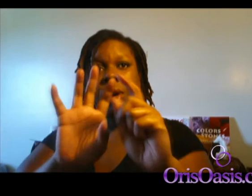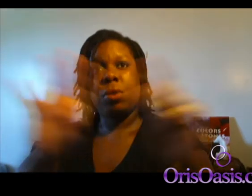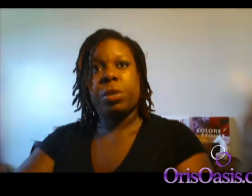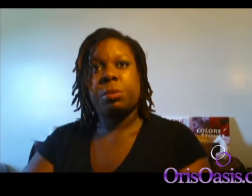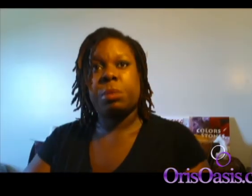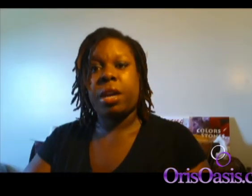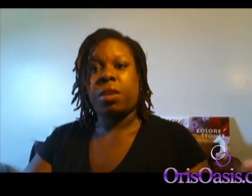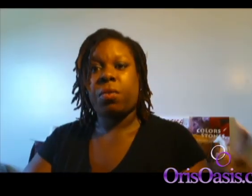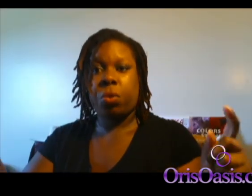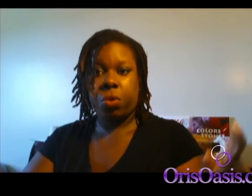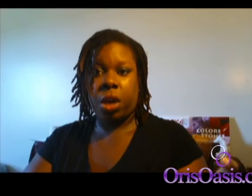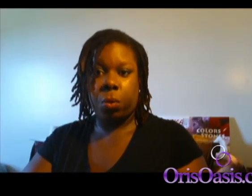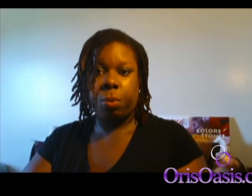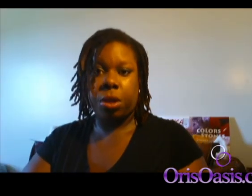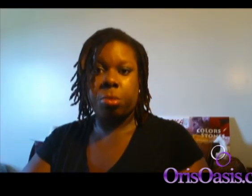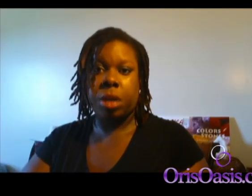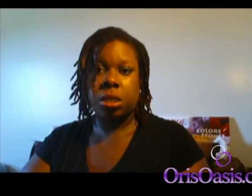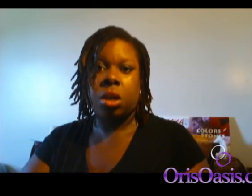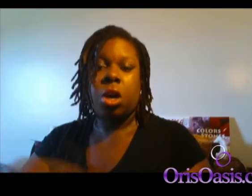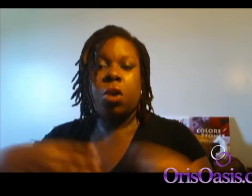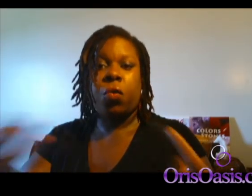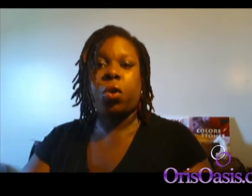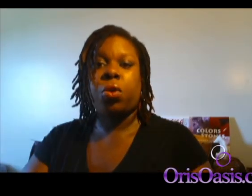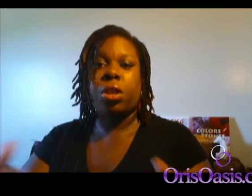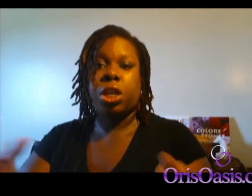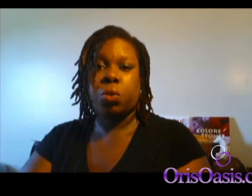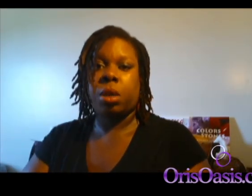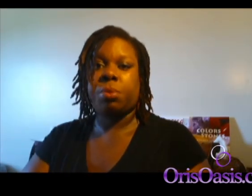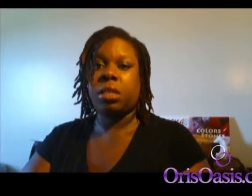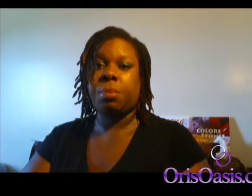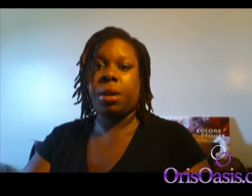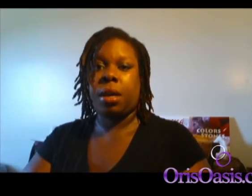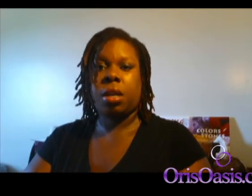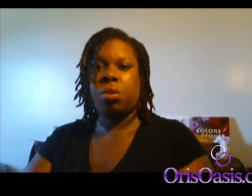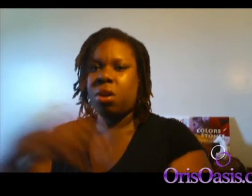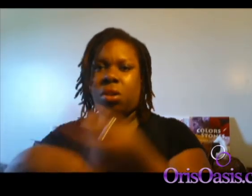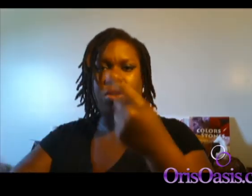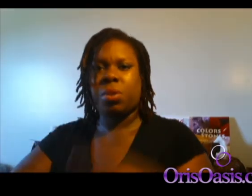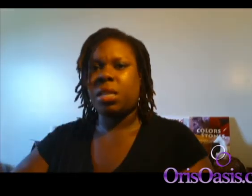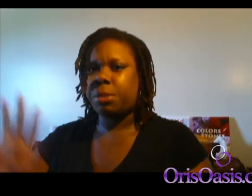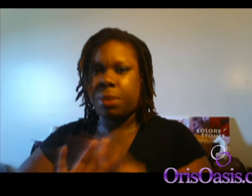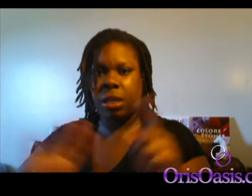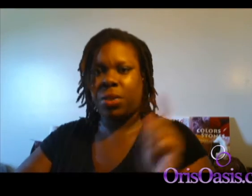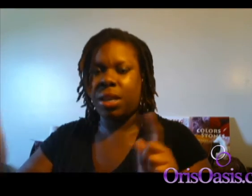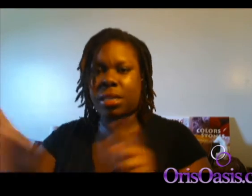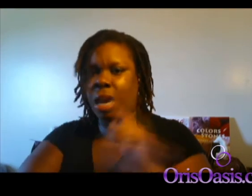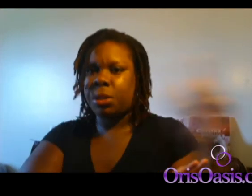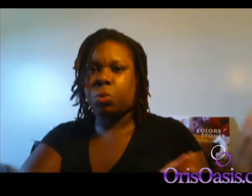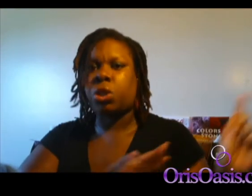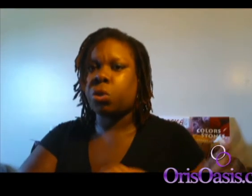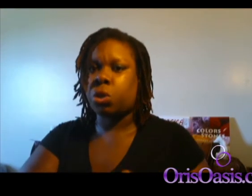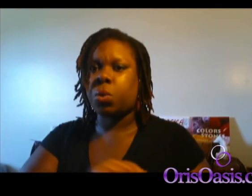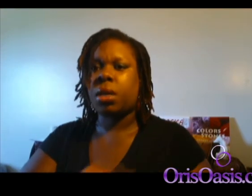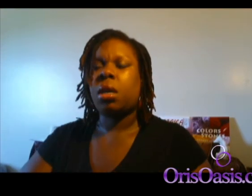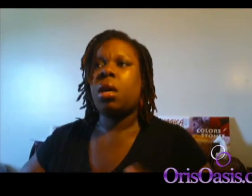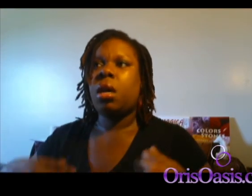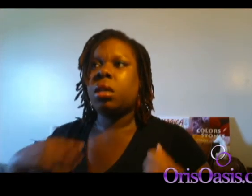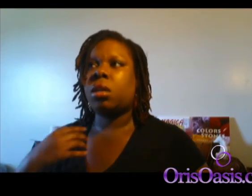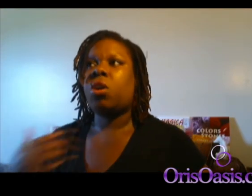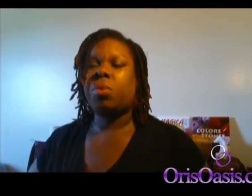which perspective you think will be the best for you, or that you want to participate in. And, you can also quit that perspective at any time and switch to a new one. So, I hope that